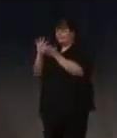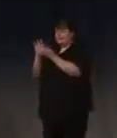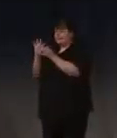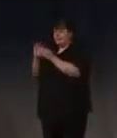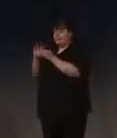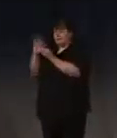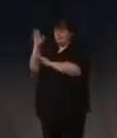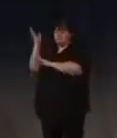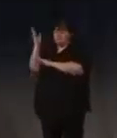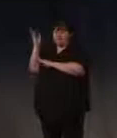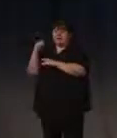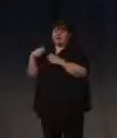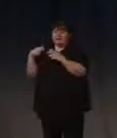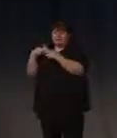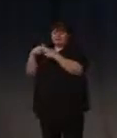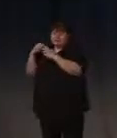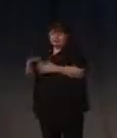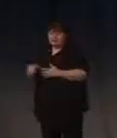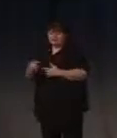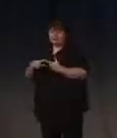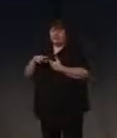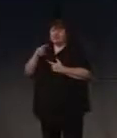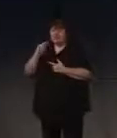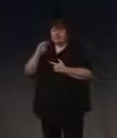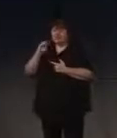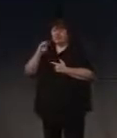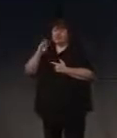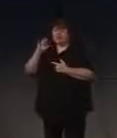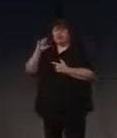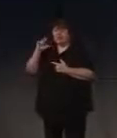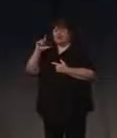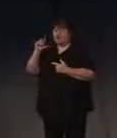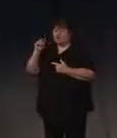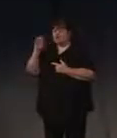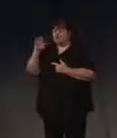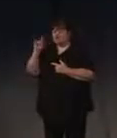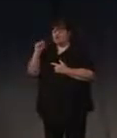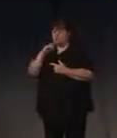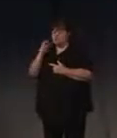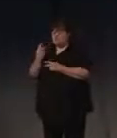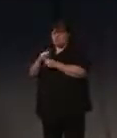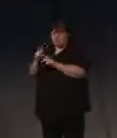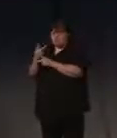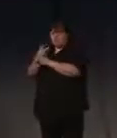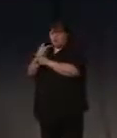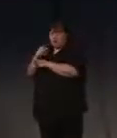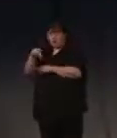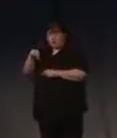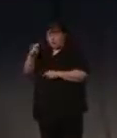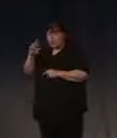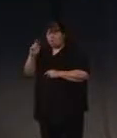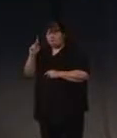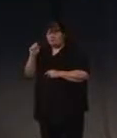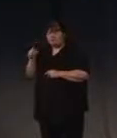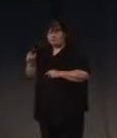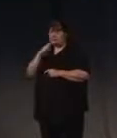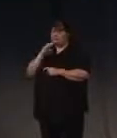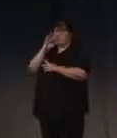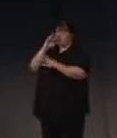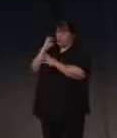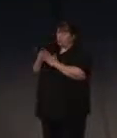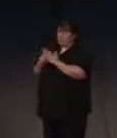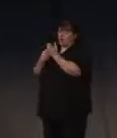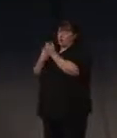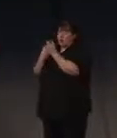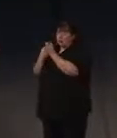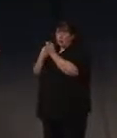Friedman, the physicist, Nobel laureate, contributed to the discovery of quarks, very devoted to the arts, himself